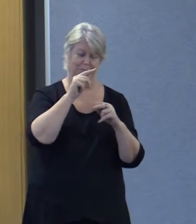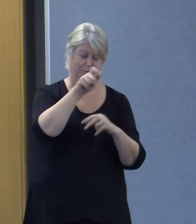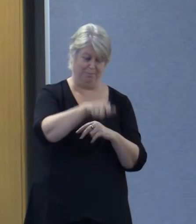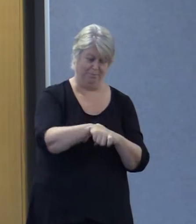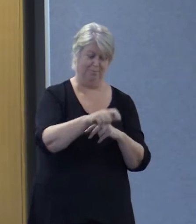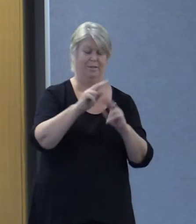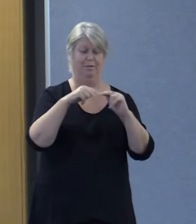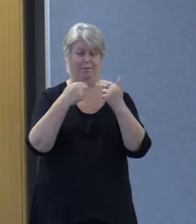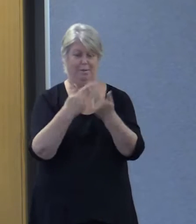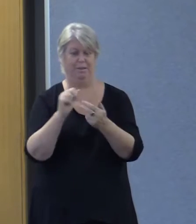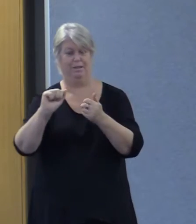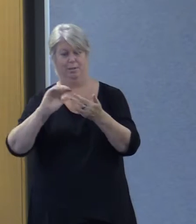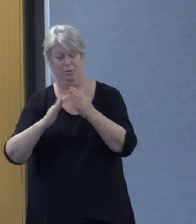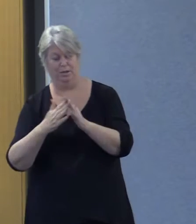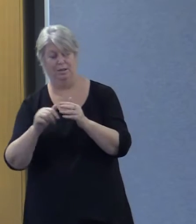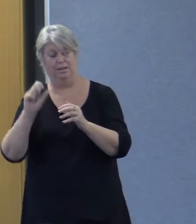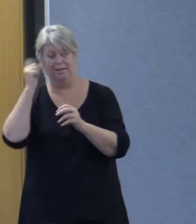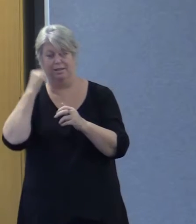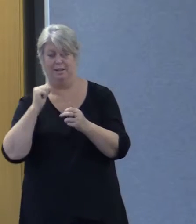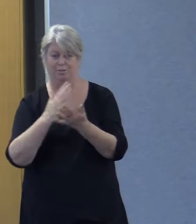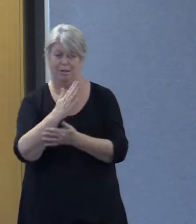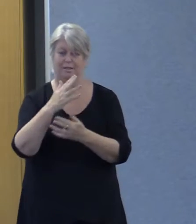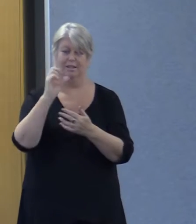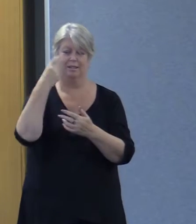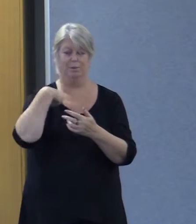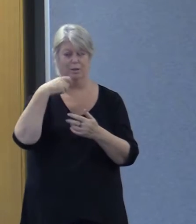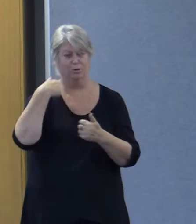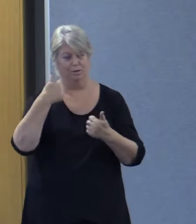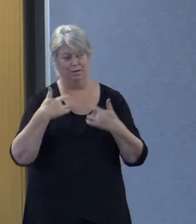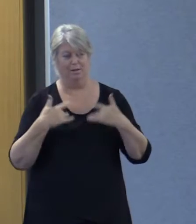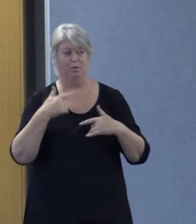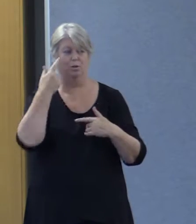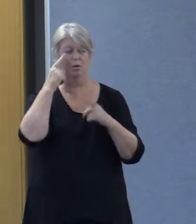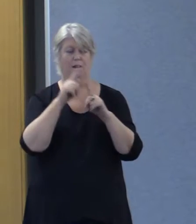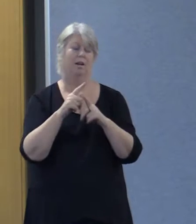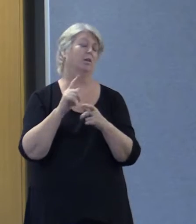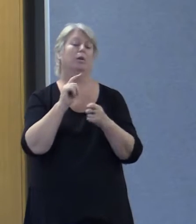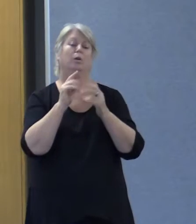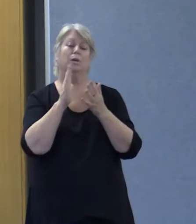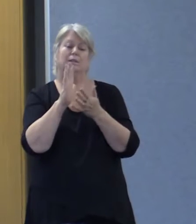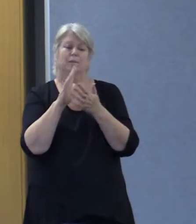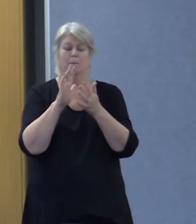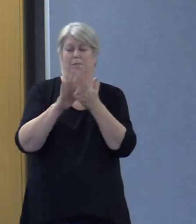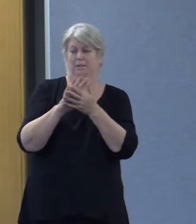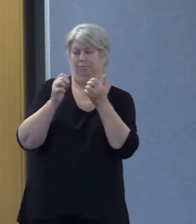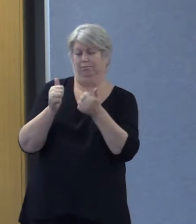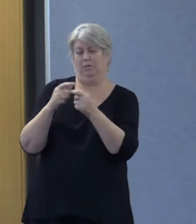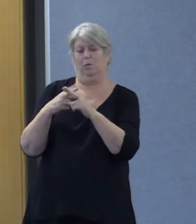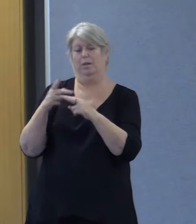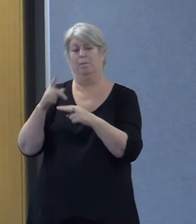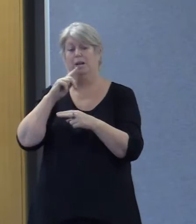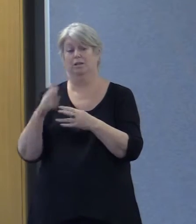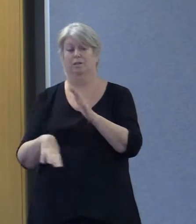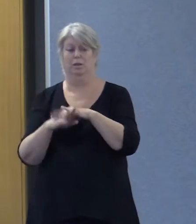to understand their rights, to know what a good life looks like for them, that's meaningful for them and to be able to fully